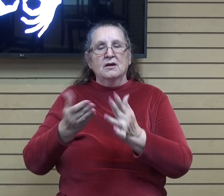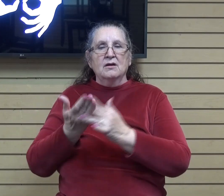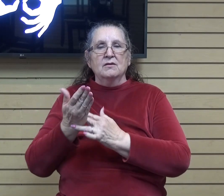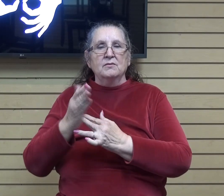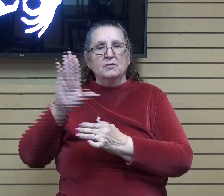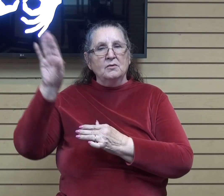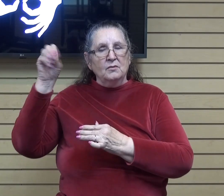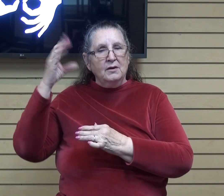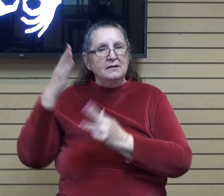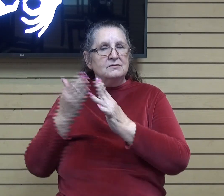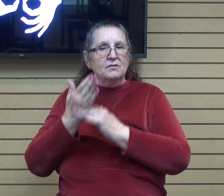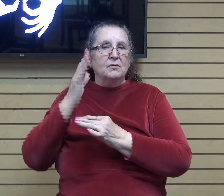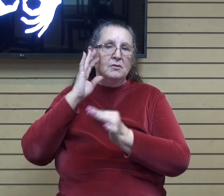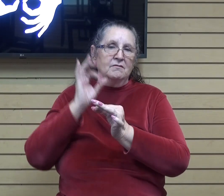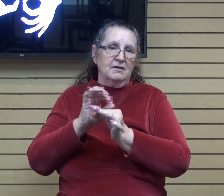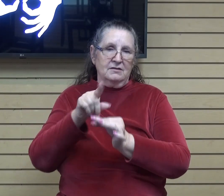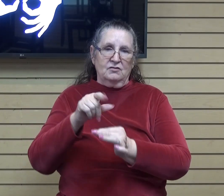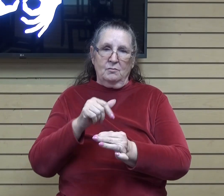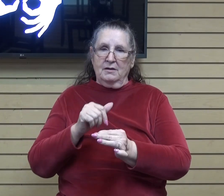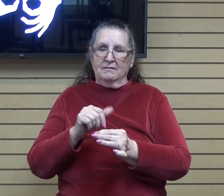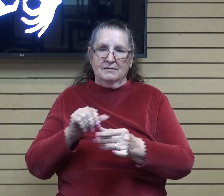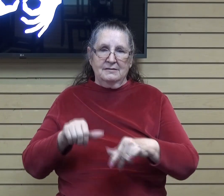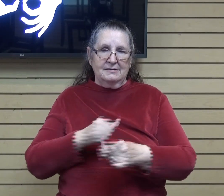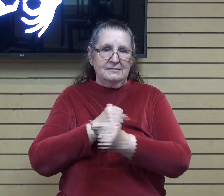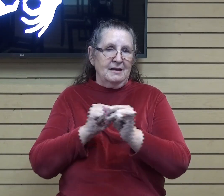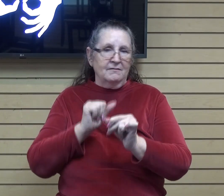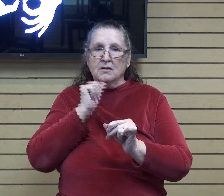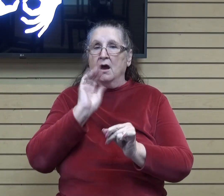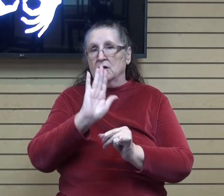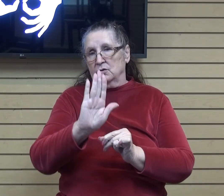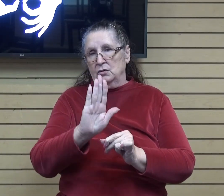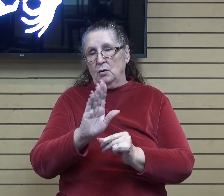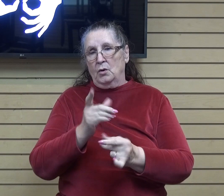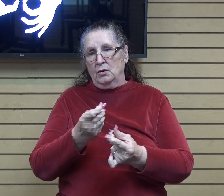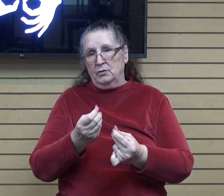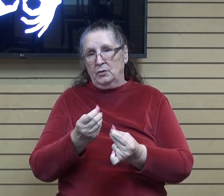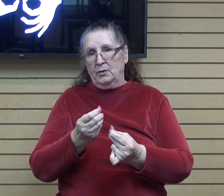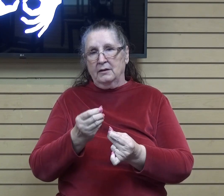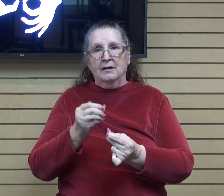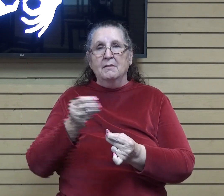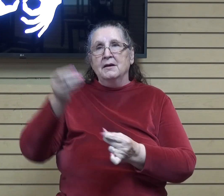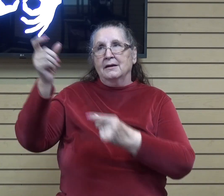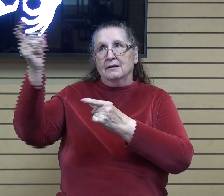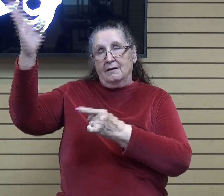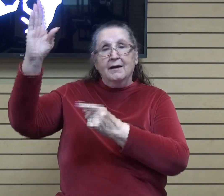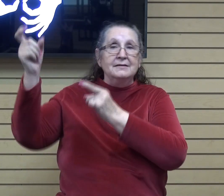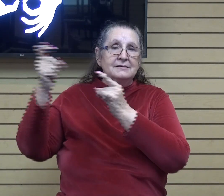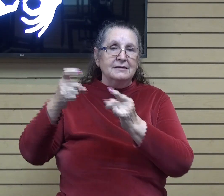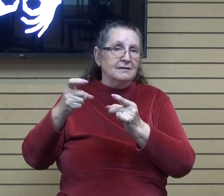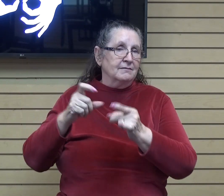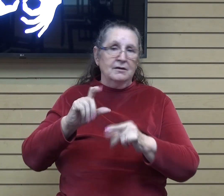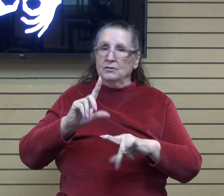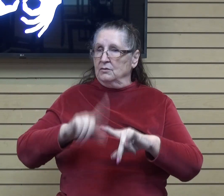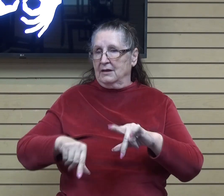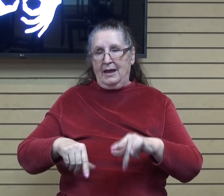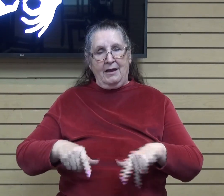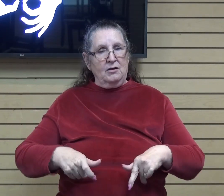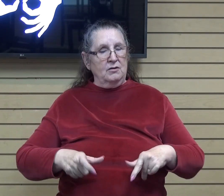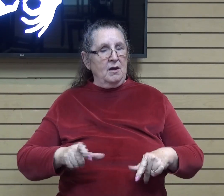faith. And this is not your own doing. It's the gift of God, not a result of works, so that no one can boast. For we are his